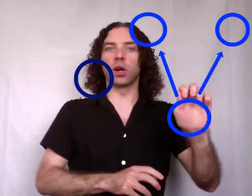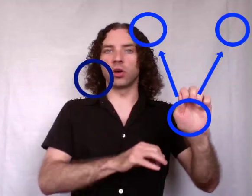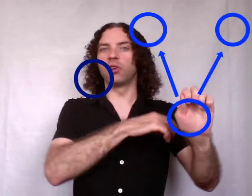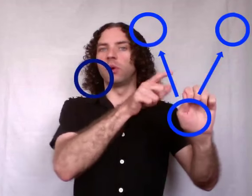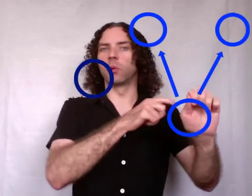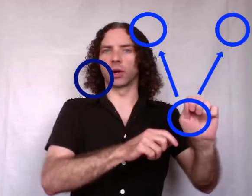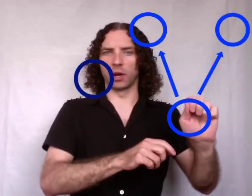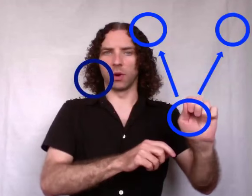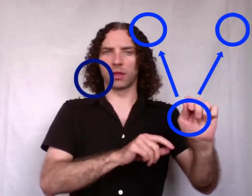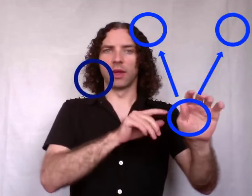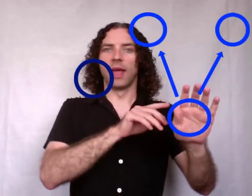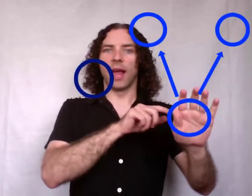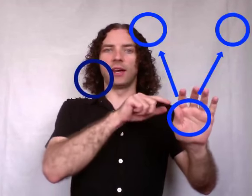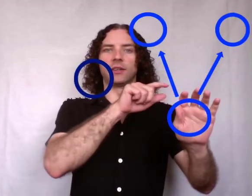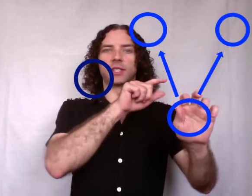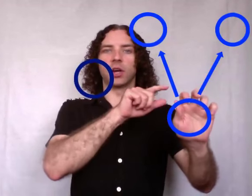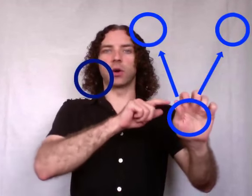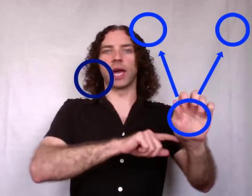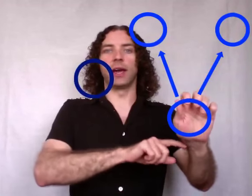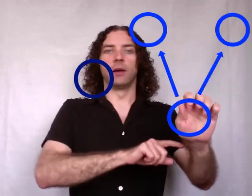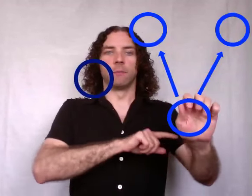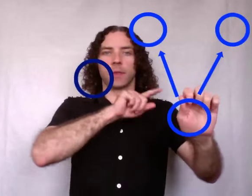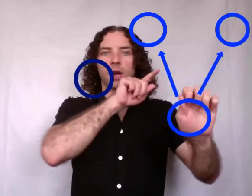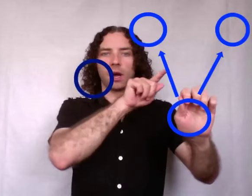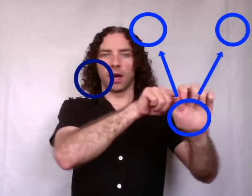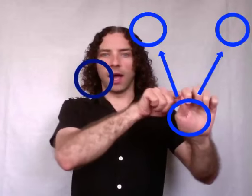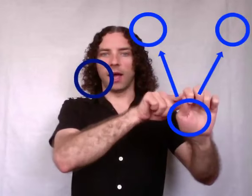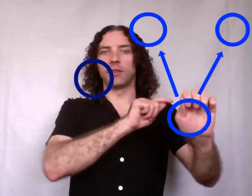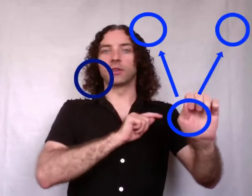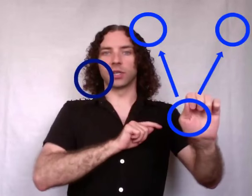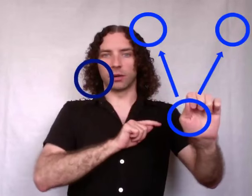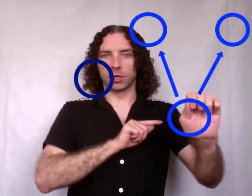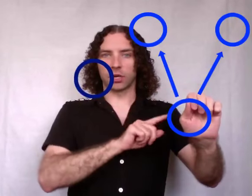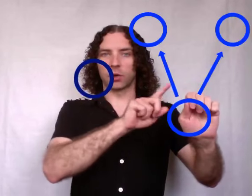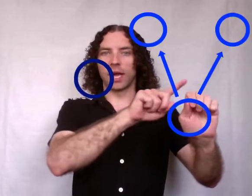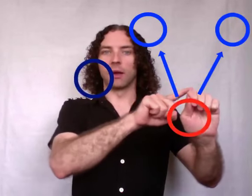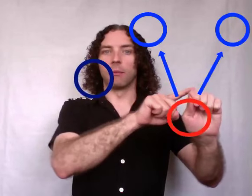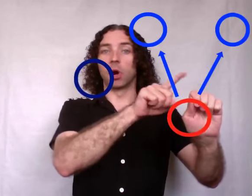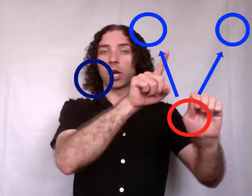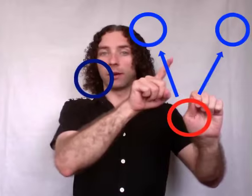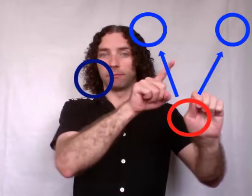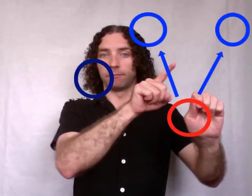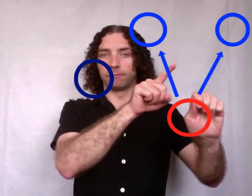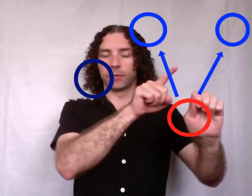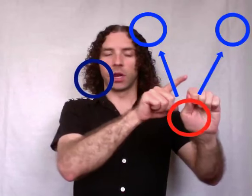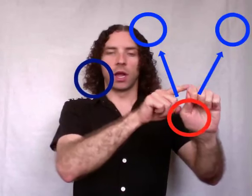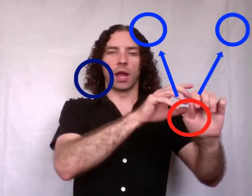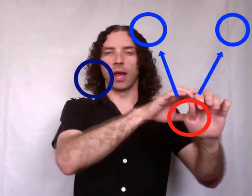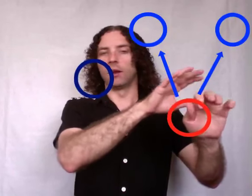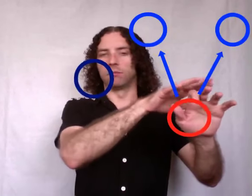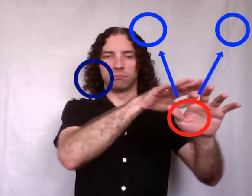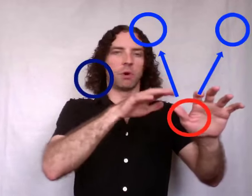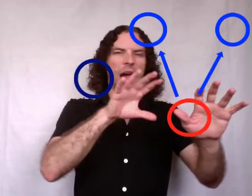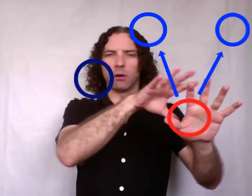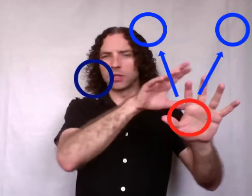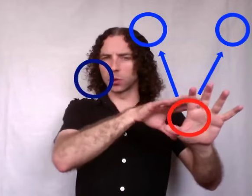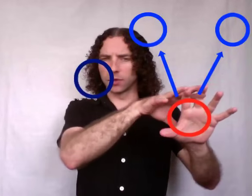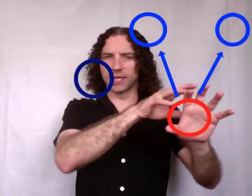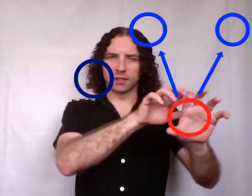on to and working with. And it'll say, okay, ah, there's an object. Okay, mark it. And how it stores this